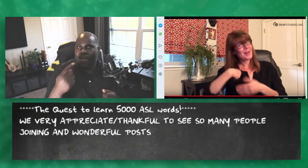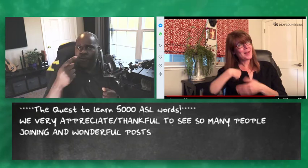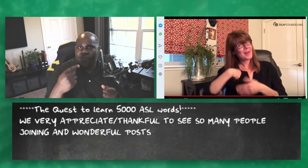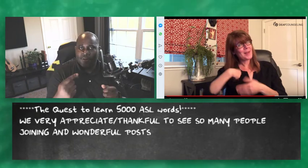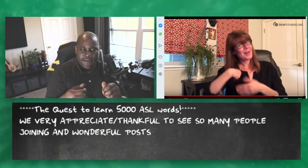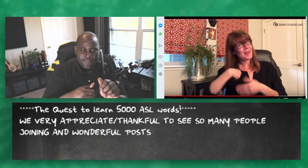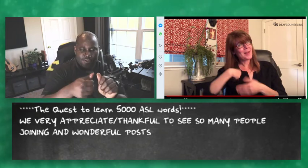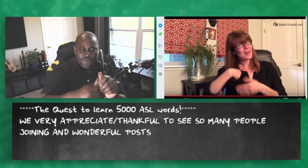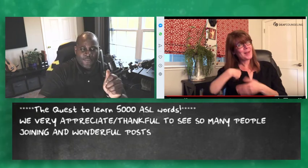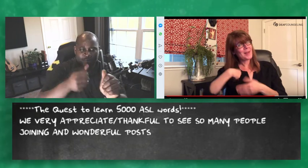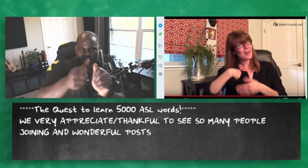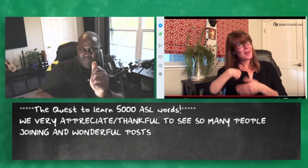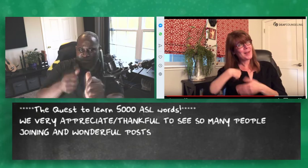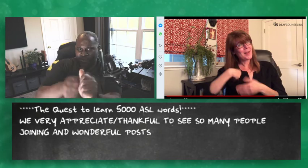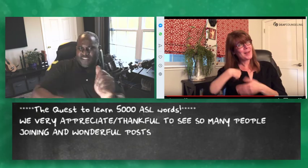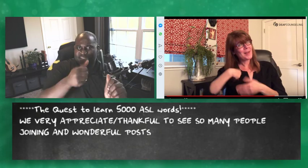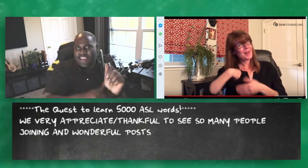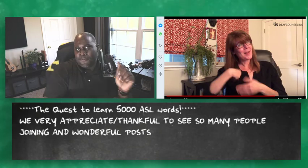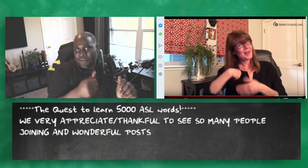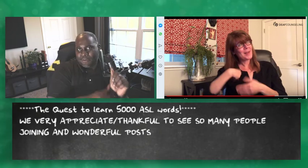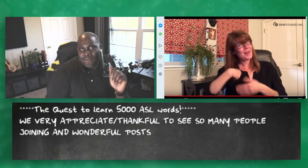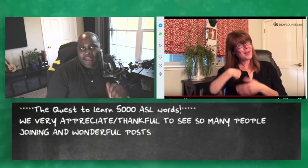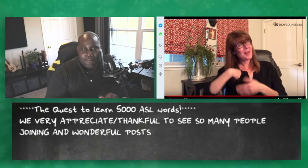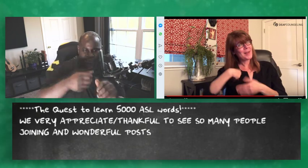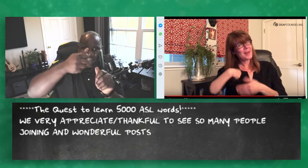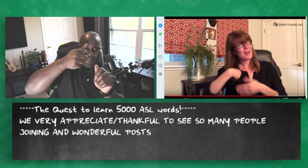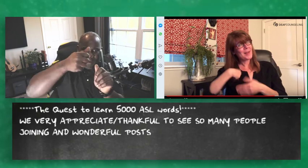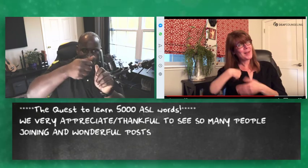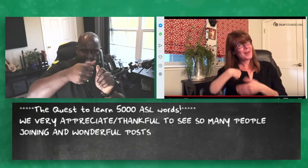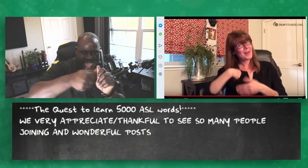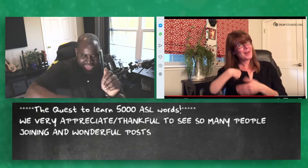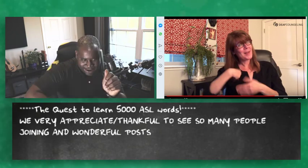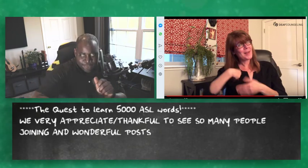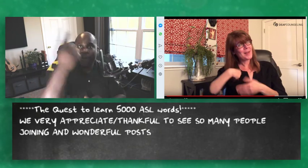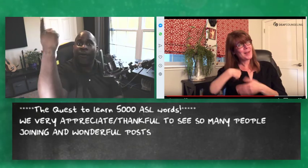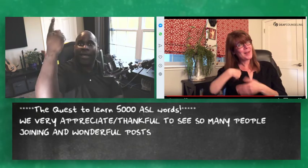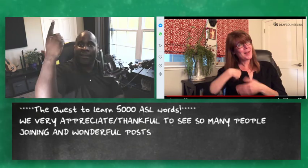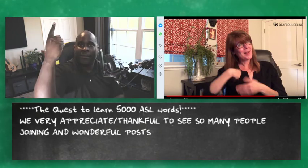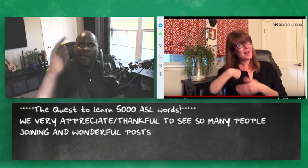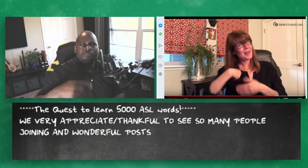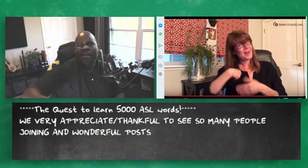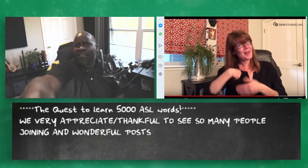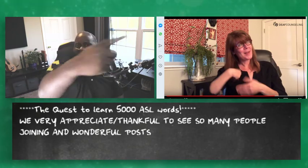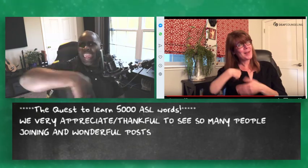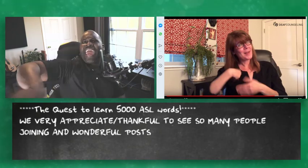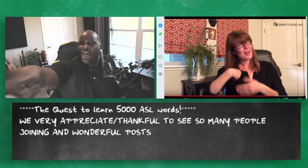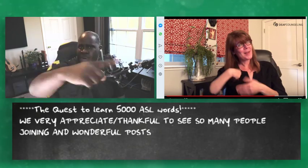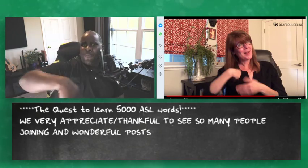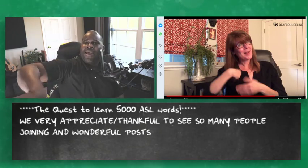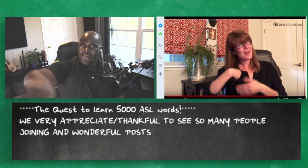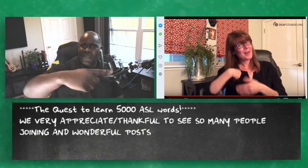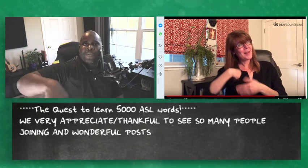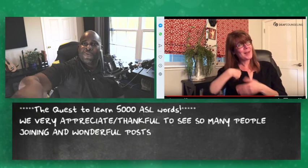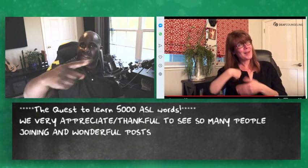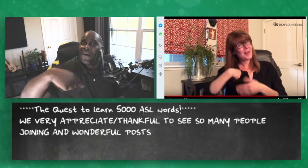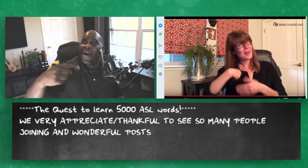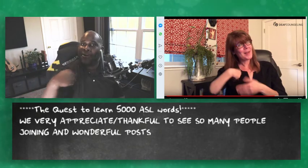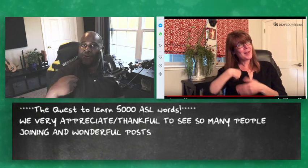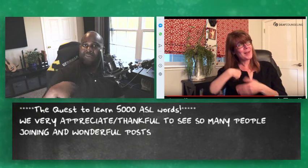i'm most useful i'm used to seeing when people do that but she's combining everyone rather than like everyone which is how i would normally